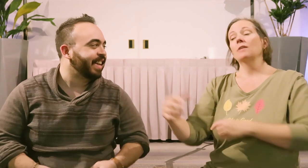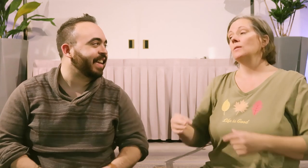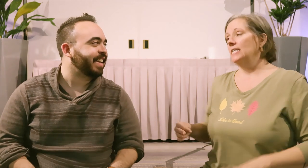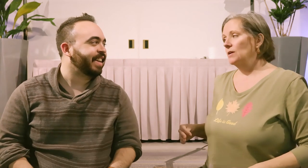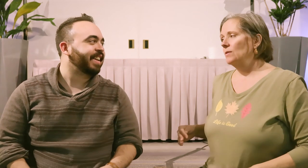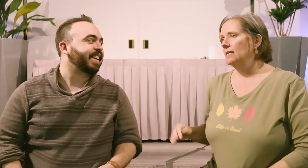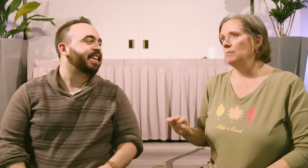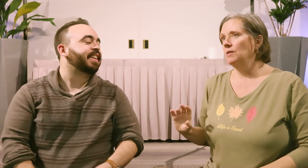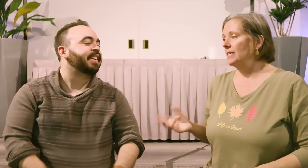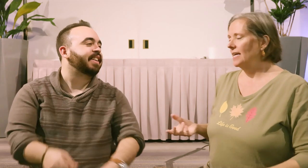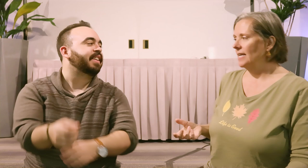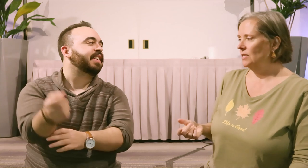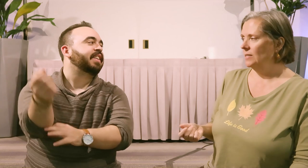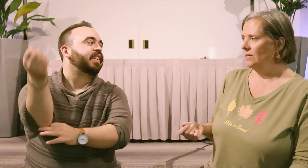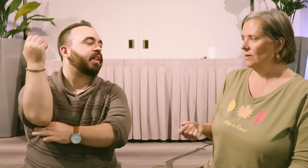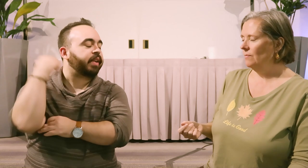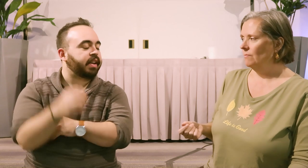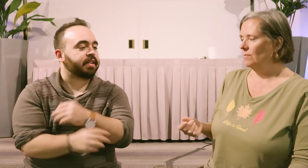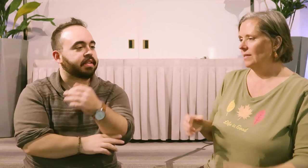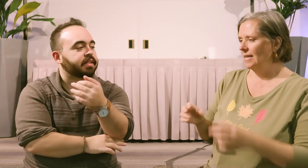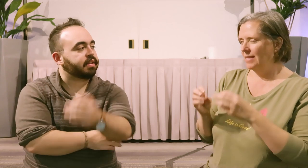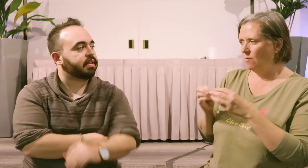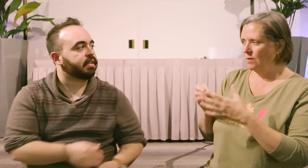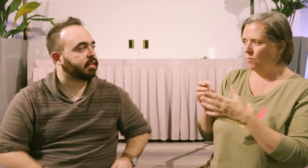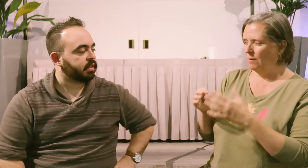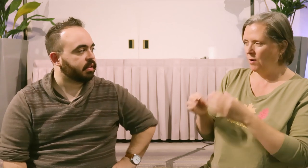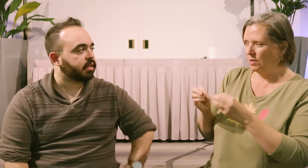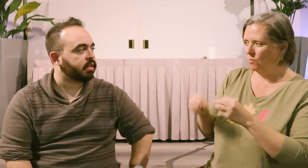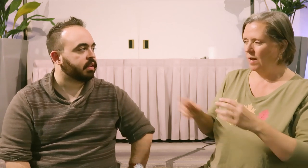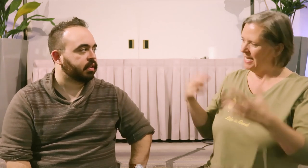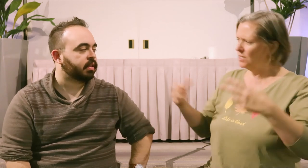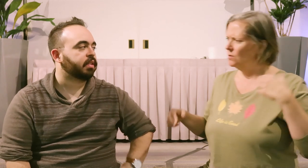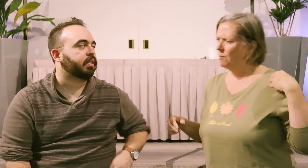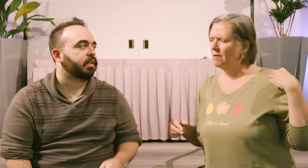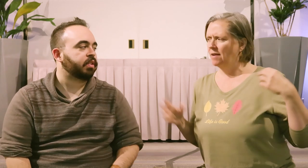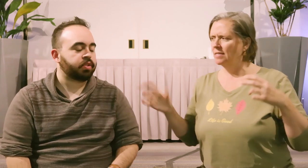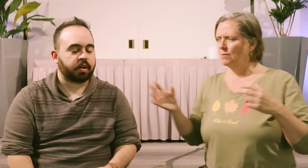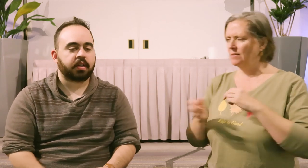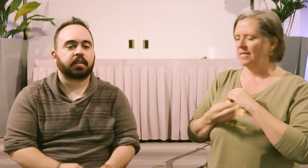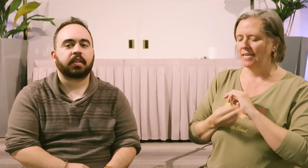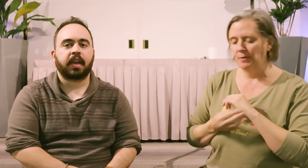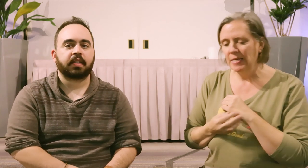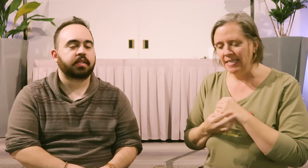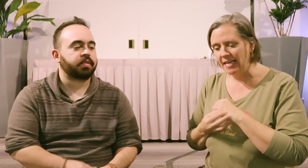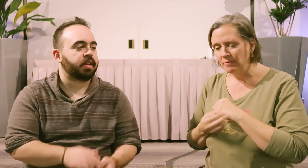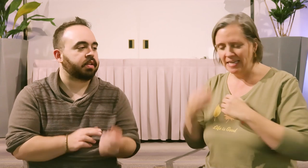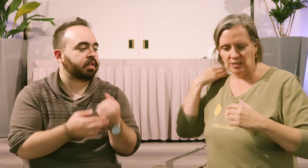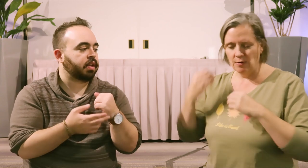down to a zero. Some people don't think they can get to a zero. Okay. But they want to hold on to one. But let's just do one more round. Sure. you said that. Yeah, let's do that. Even though